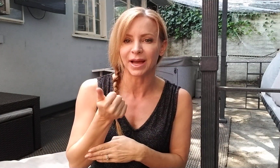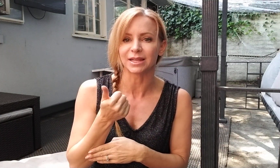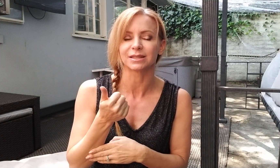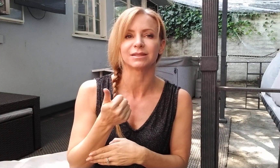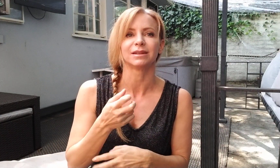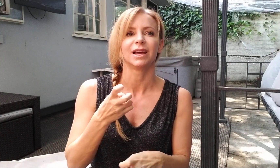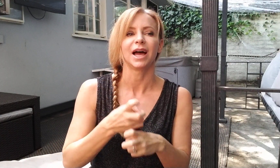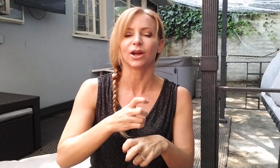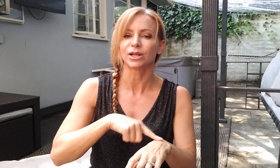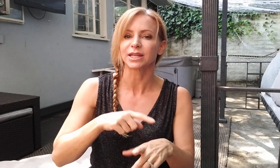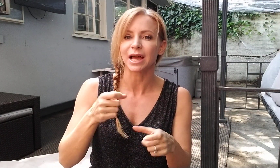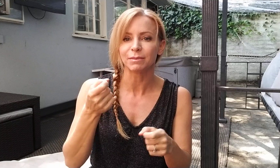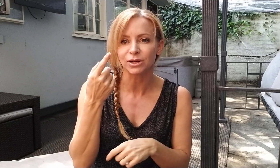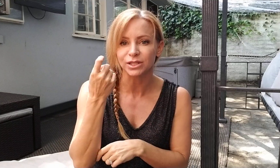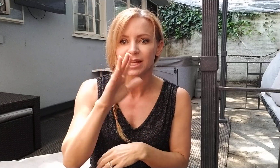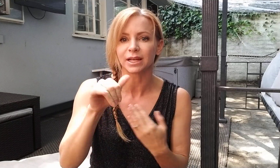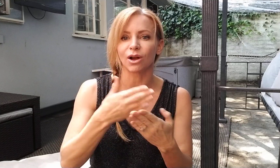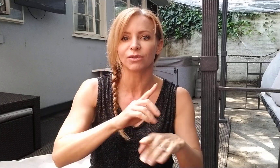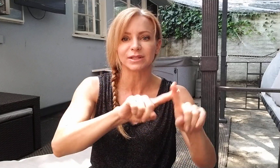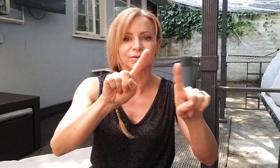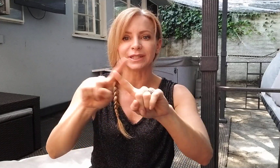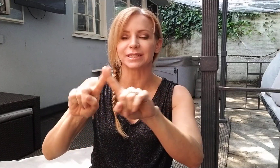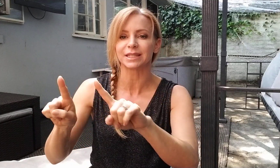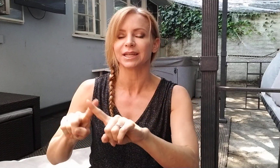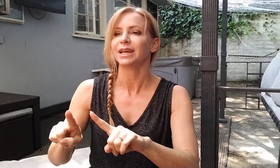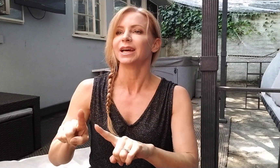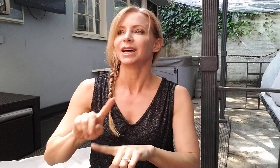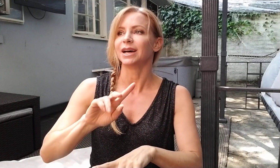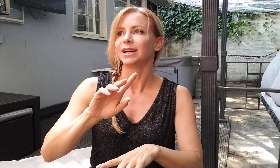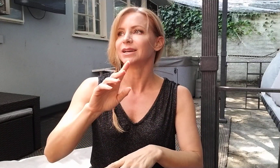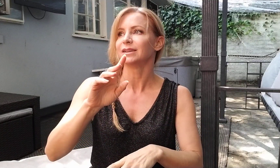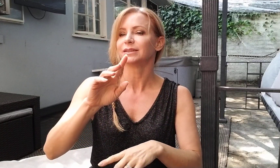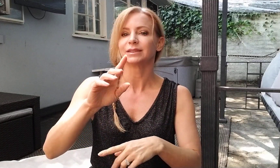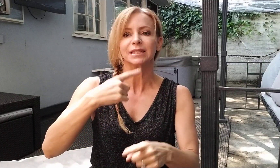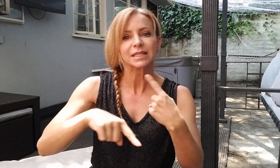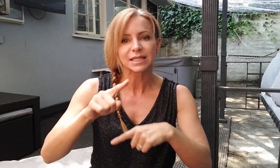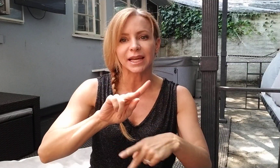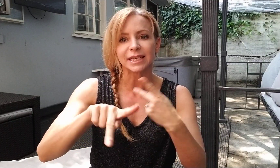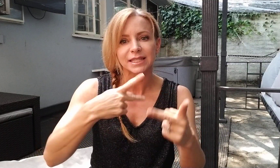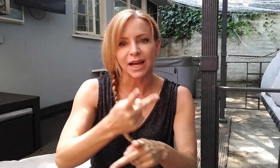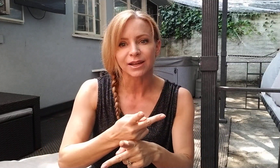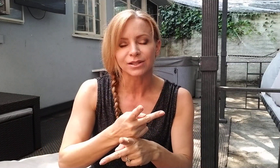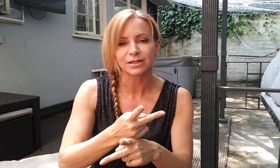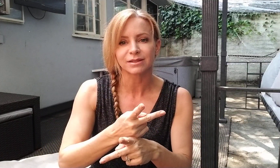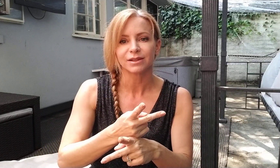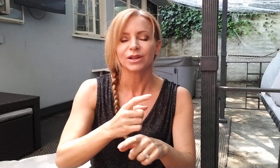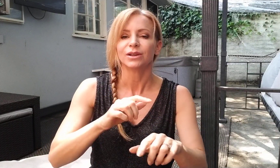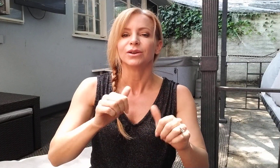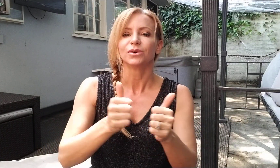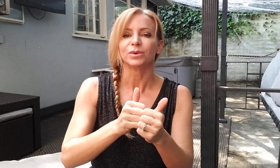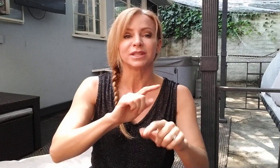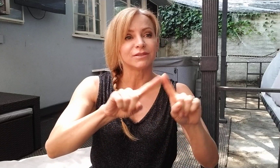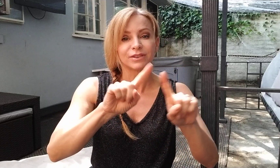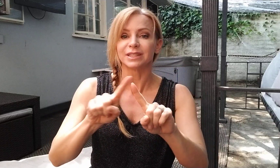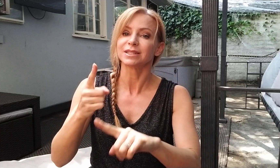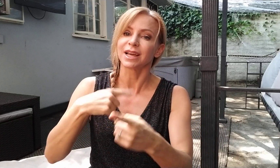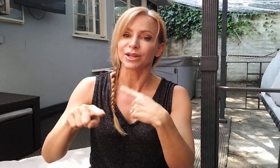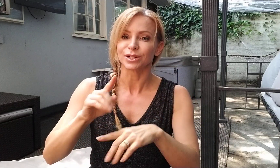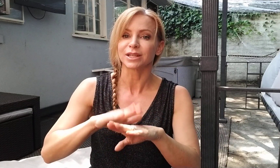best at hard time understanding all the different signing styles with the different signers